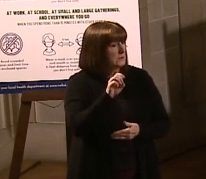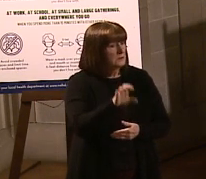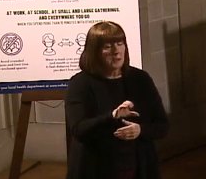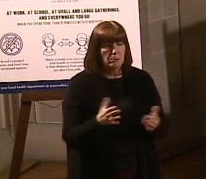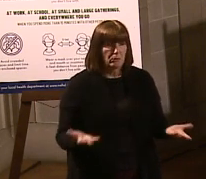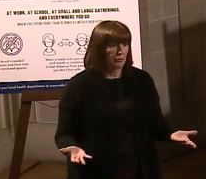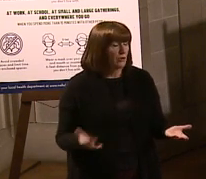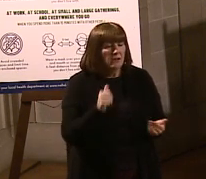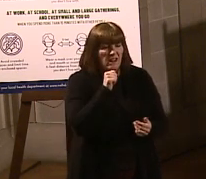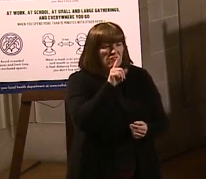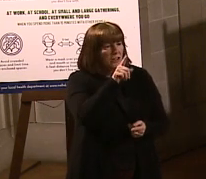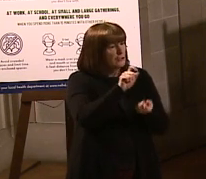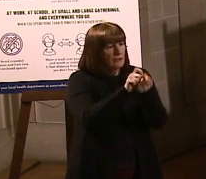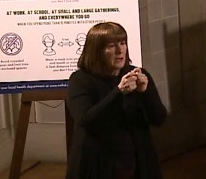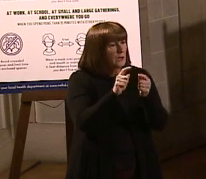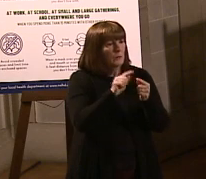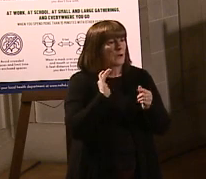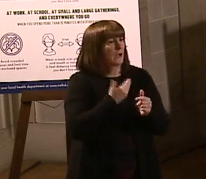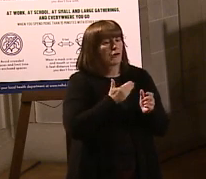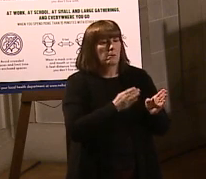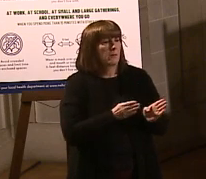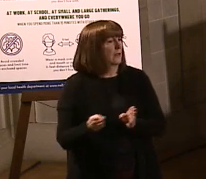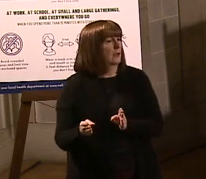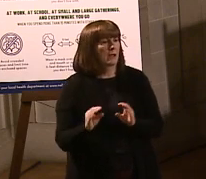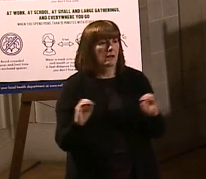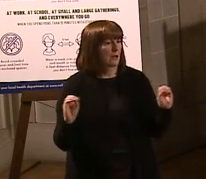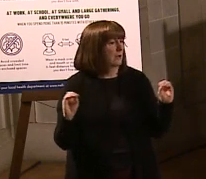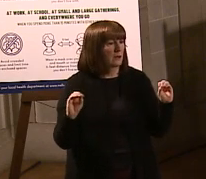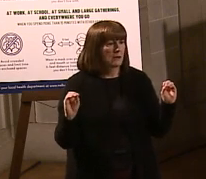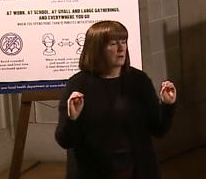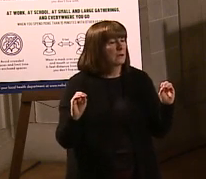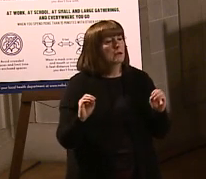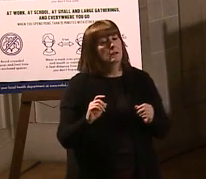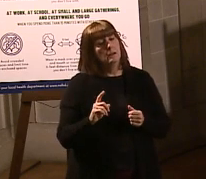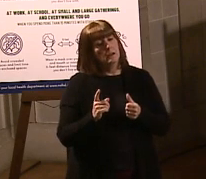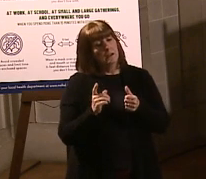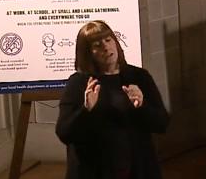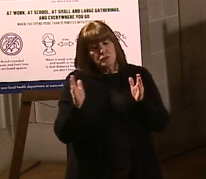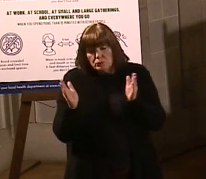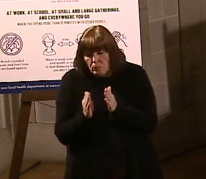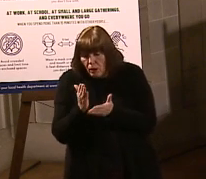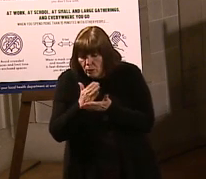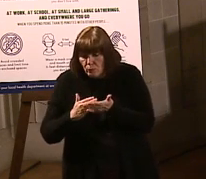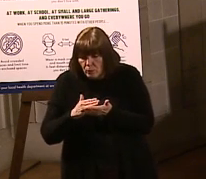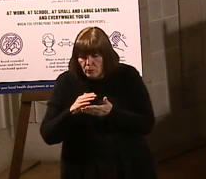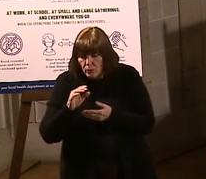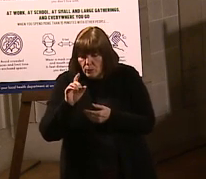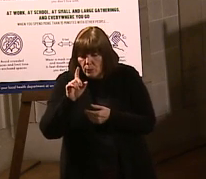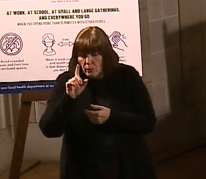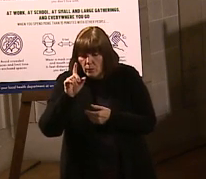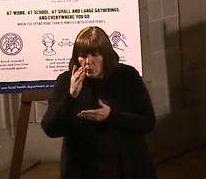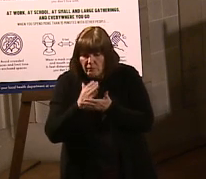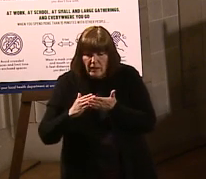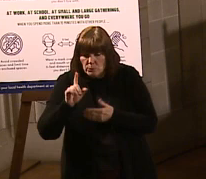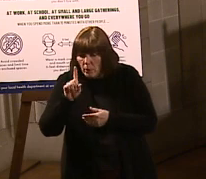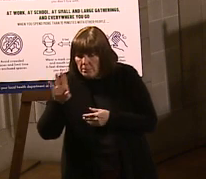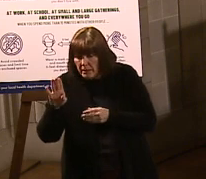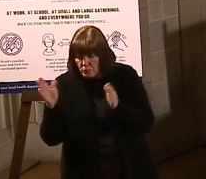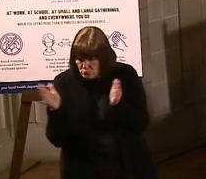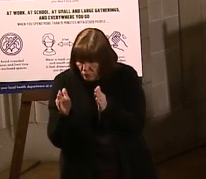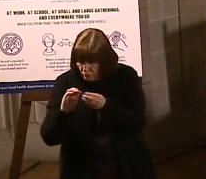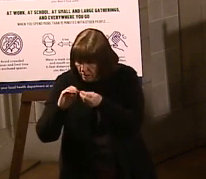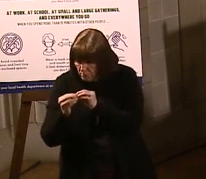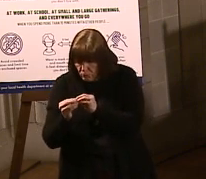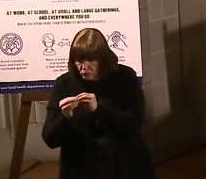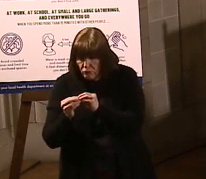there really hasn't been a change to the plan. Obviously, when we had a smaller group in Phase I-B, we thought we'd get through that faster. But we've got a larger